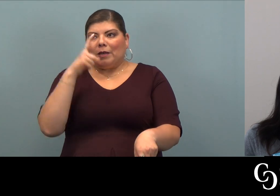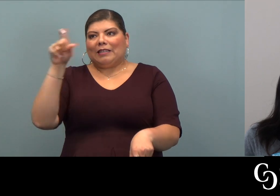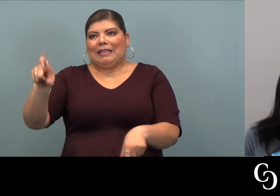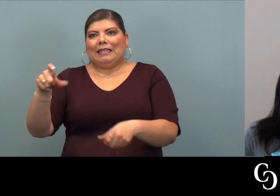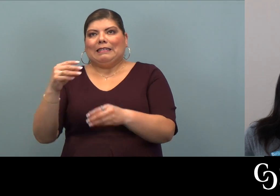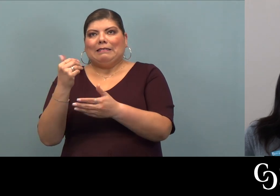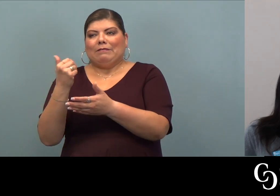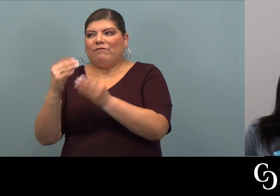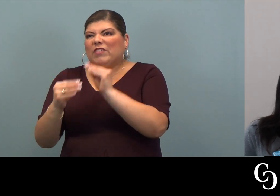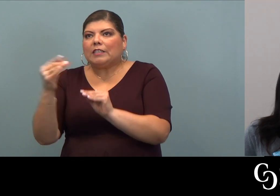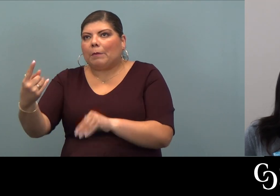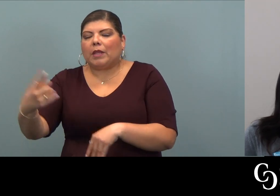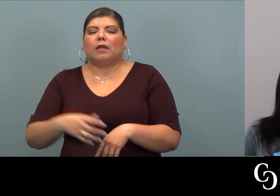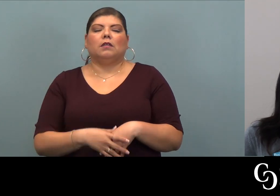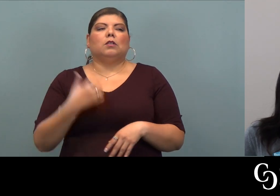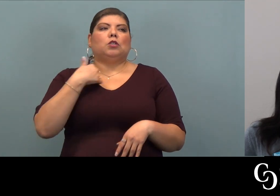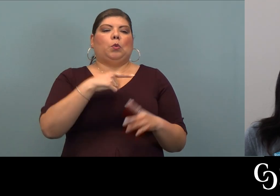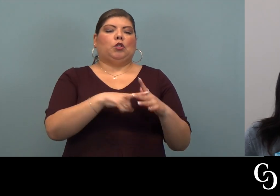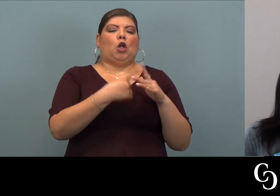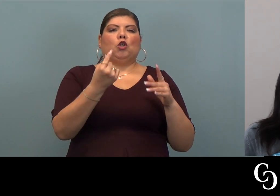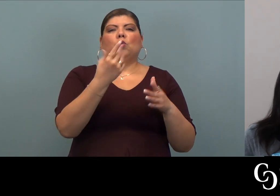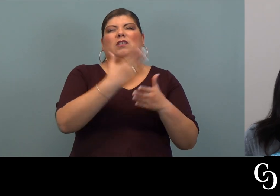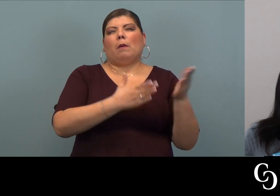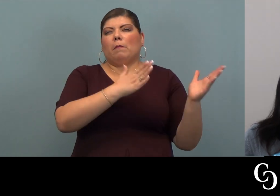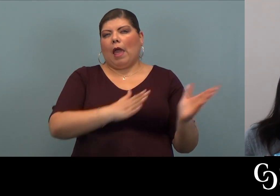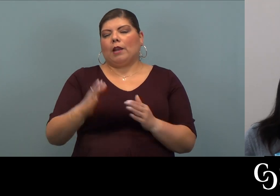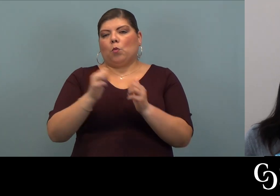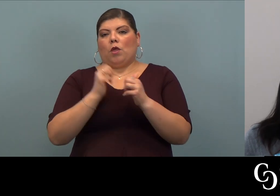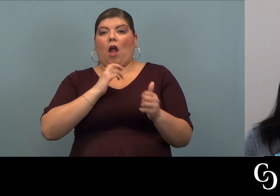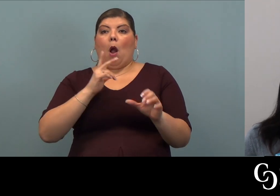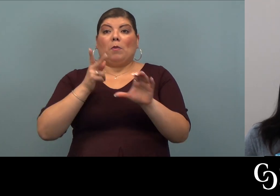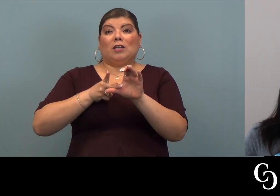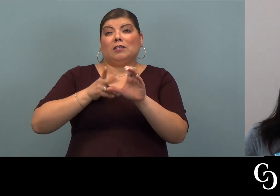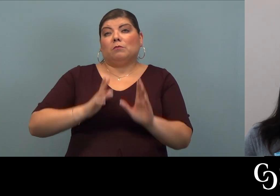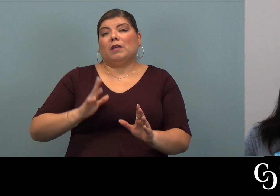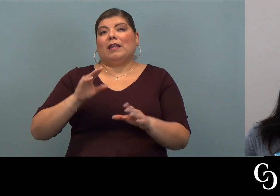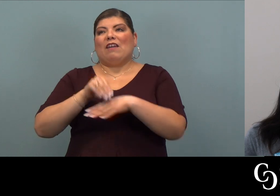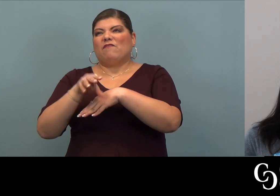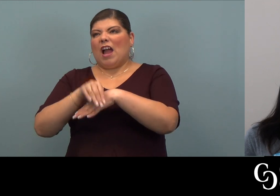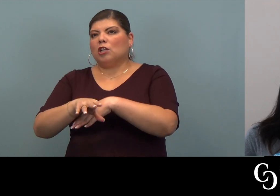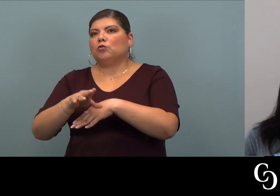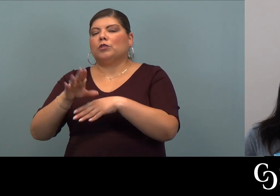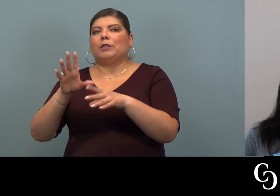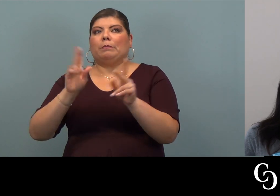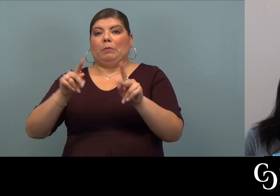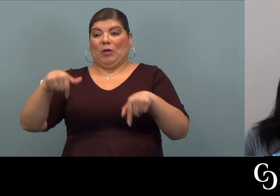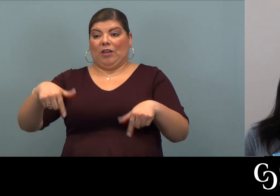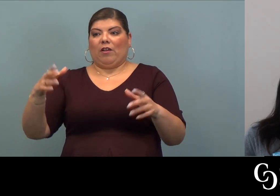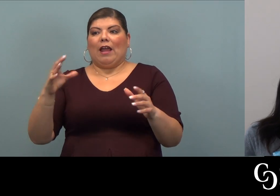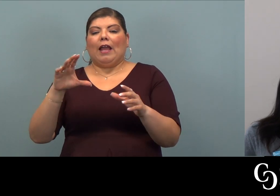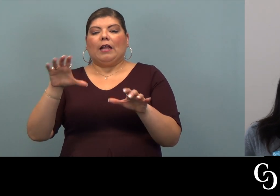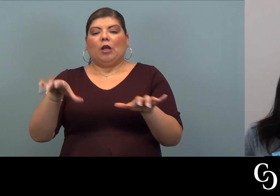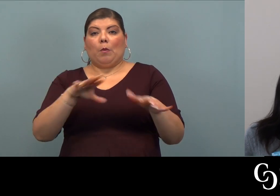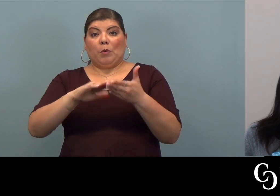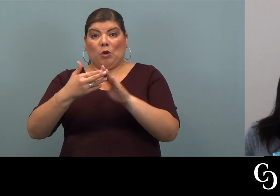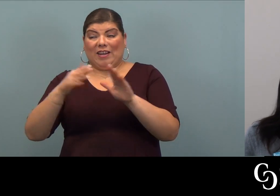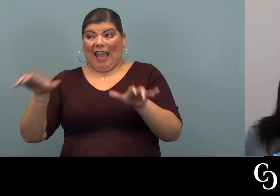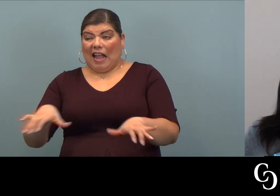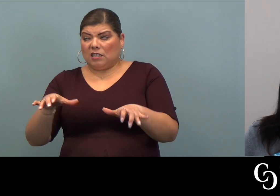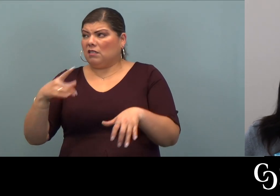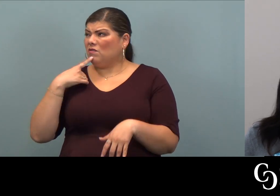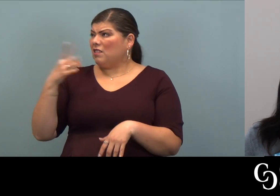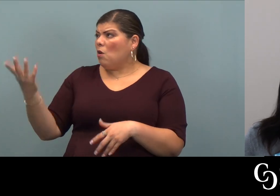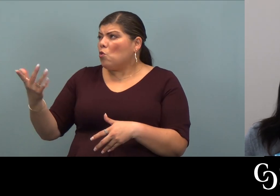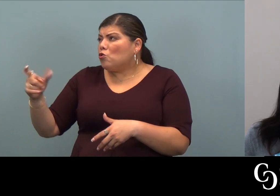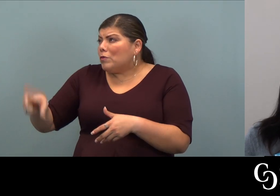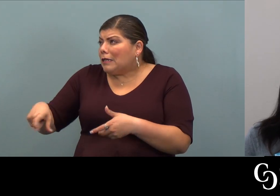So we started doing some planning with our participant advisory council here at Community Action and just started